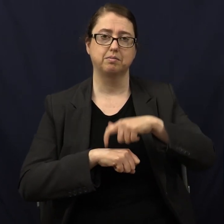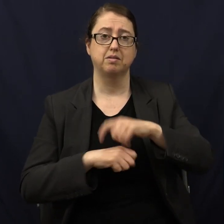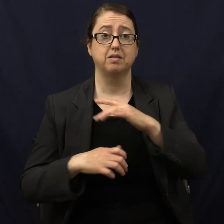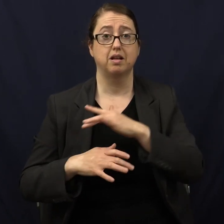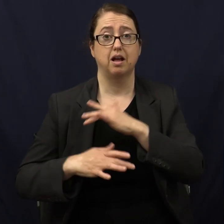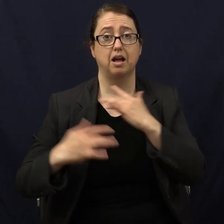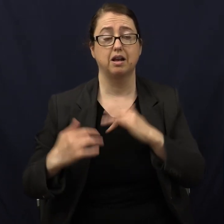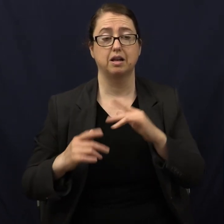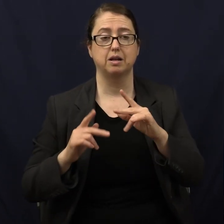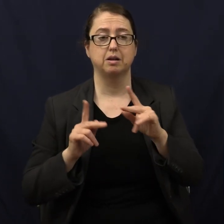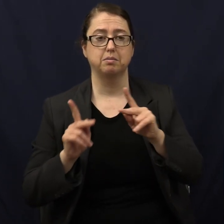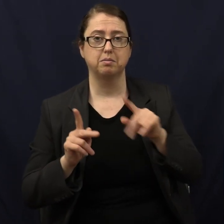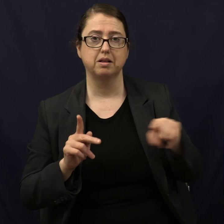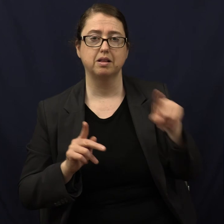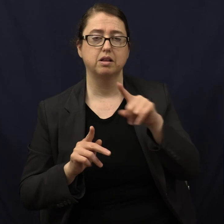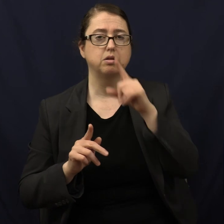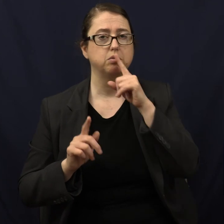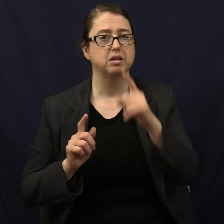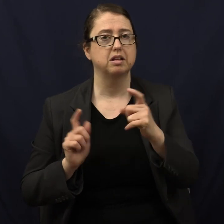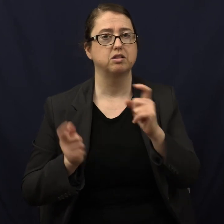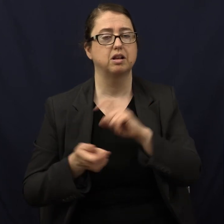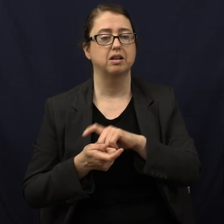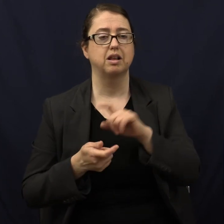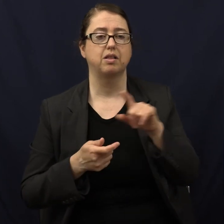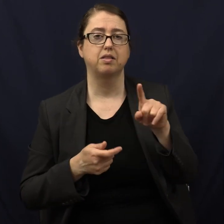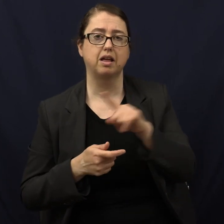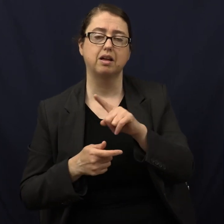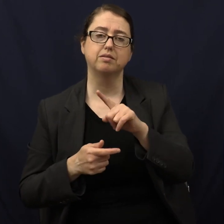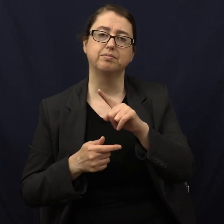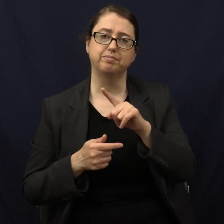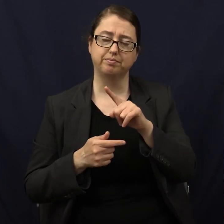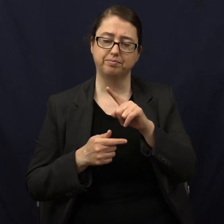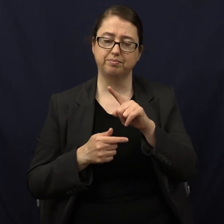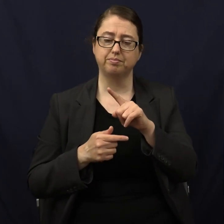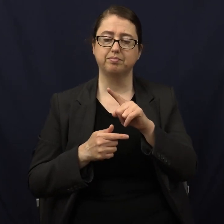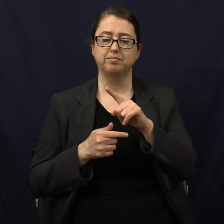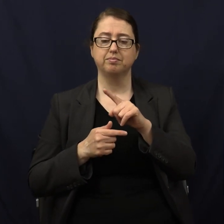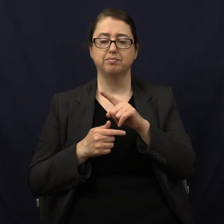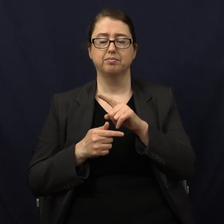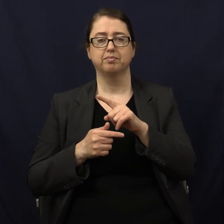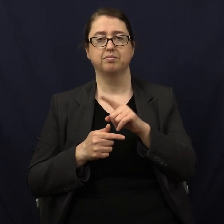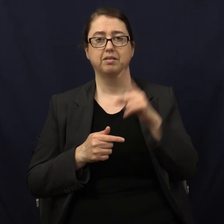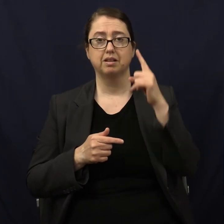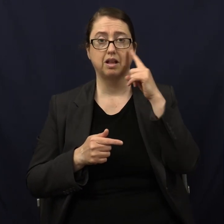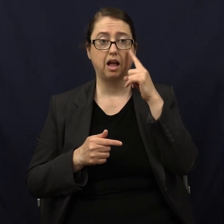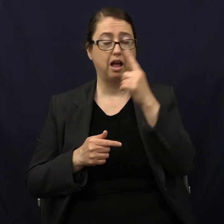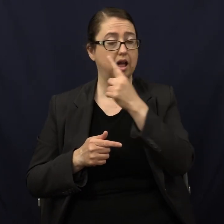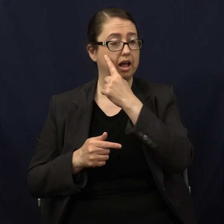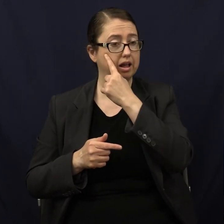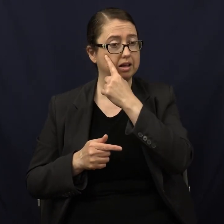the heart of this people is waxed gross, their ears are dull of hearing, and their eyes have, who?